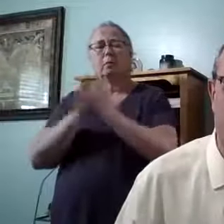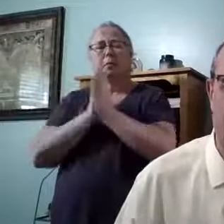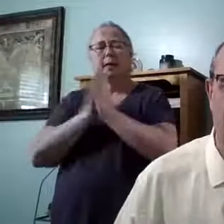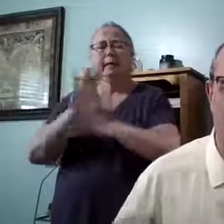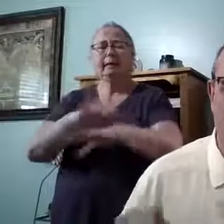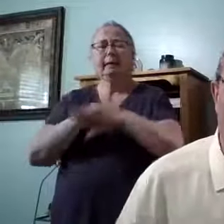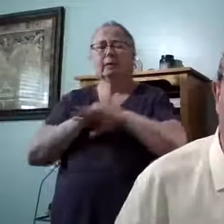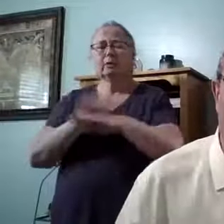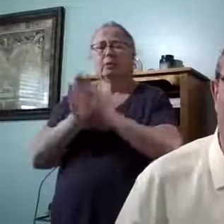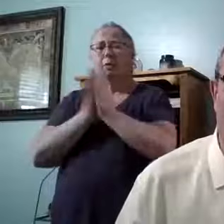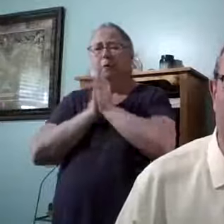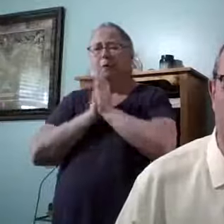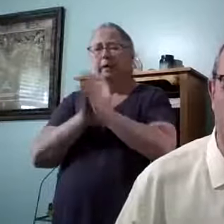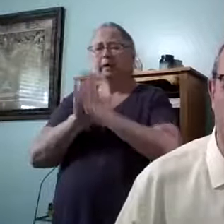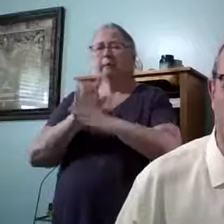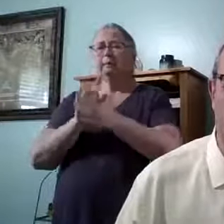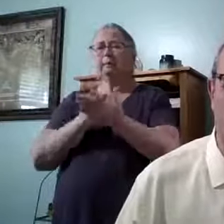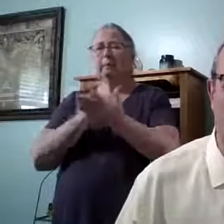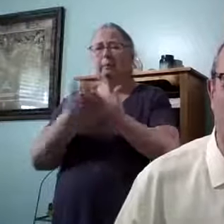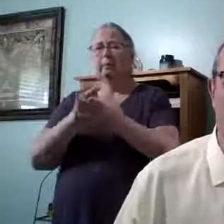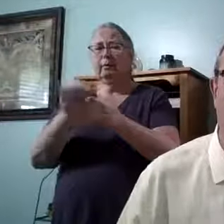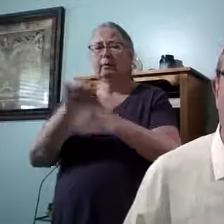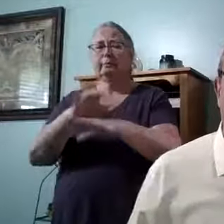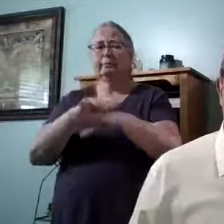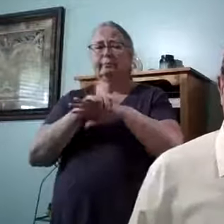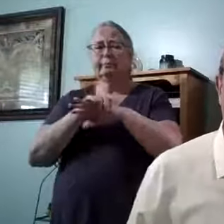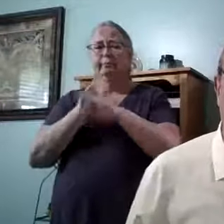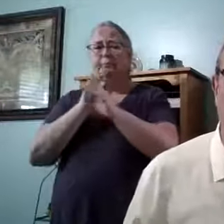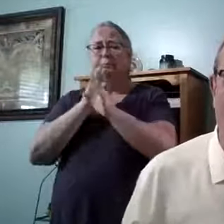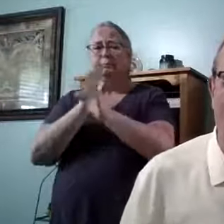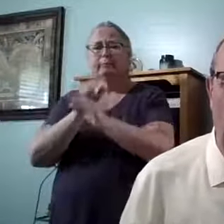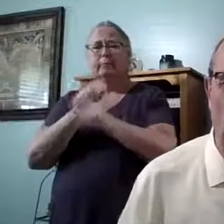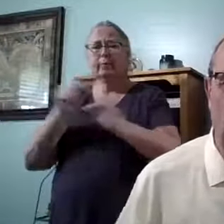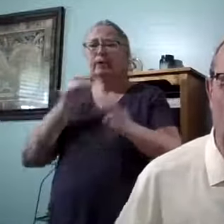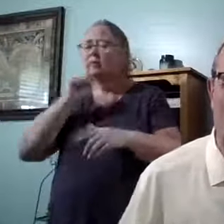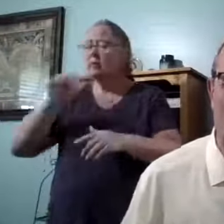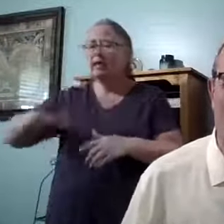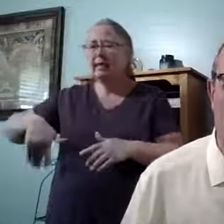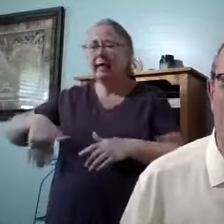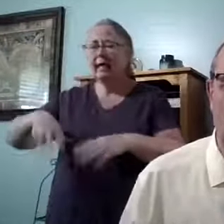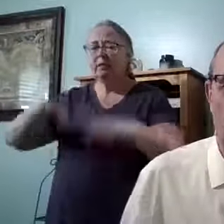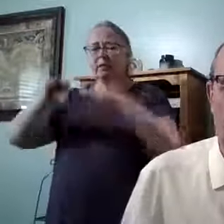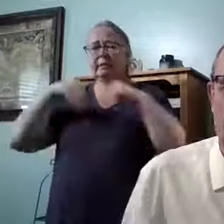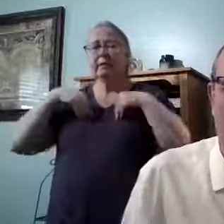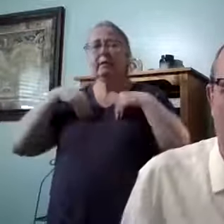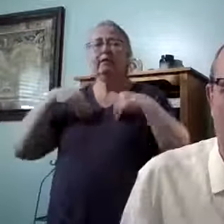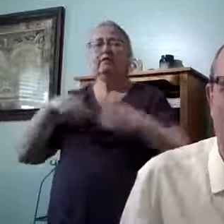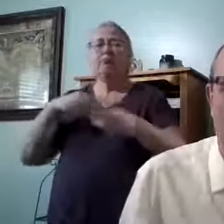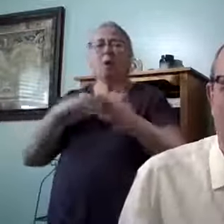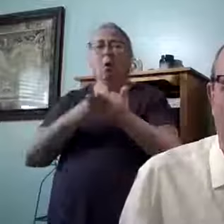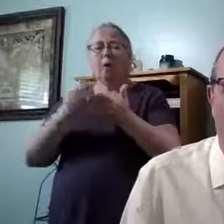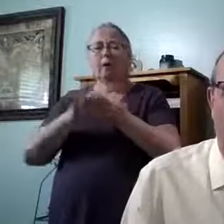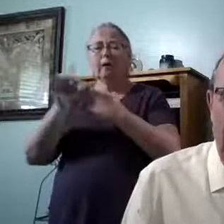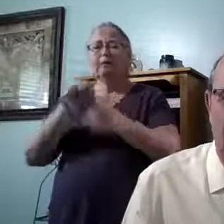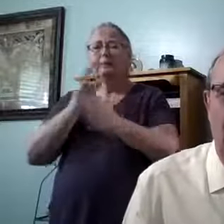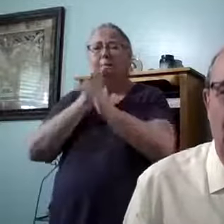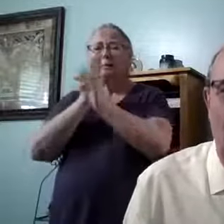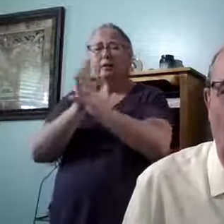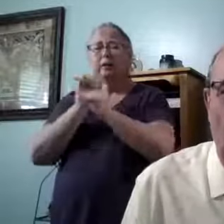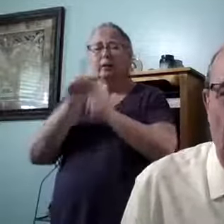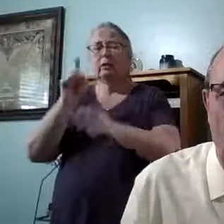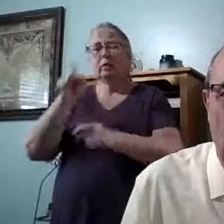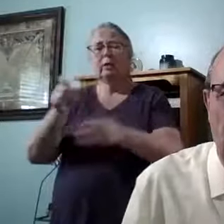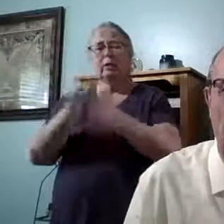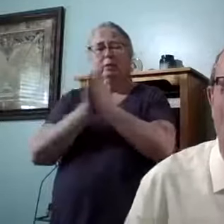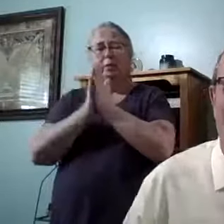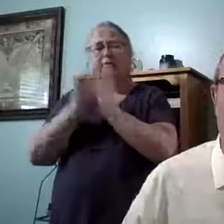pray in tongues, we pray in English. Thank God. If you haven't yet received the Holy Ghost and spoken in tongues, you need to pray for the gift of